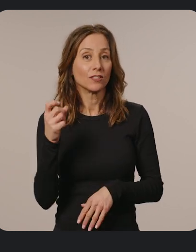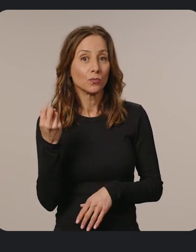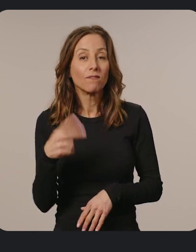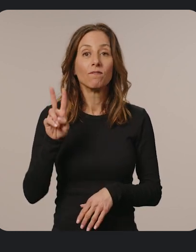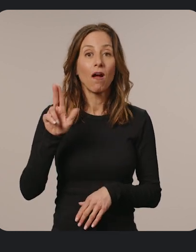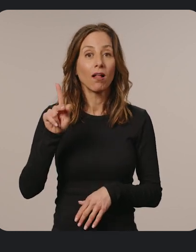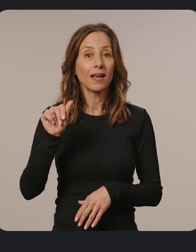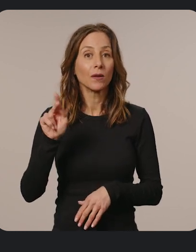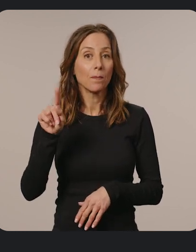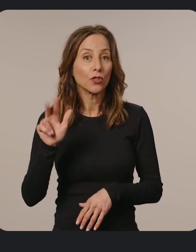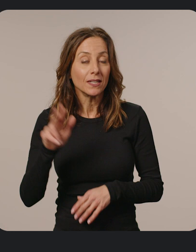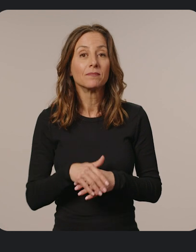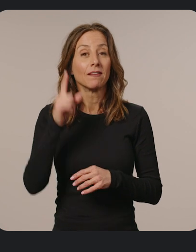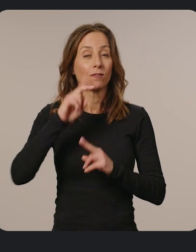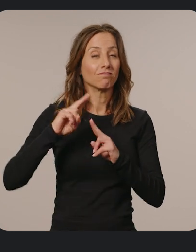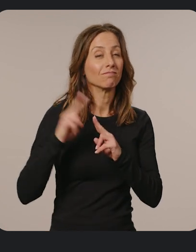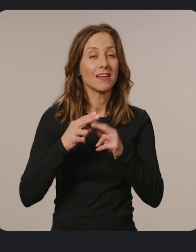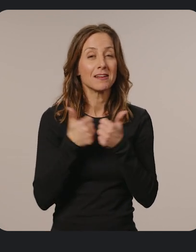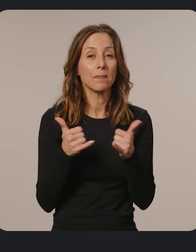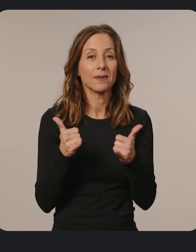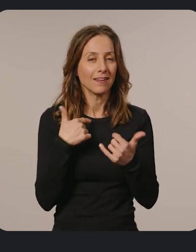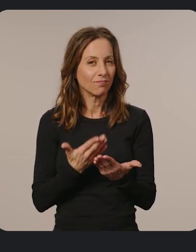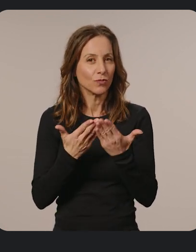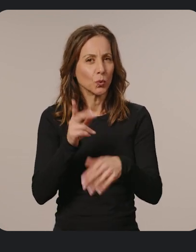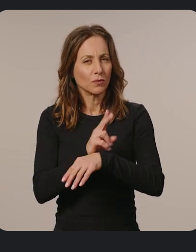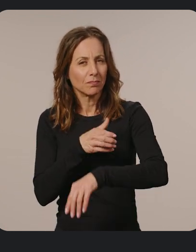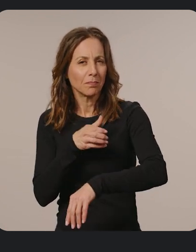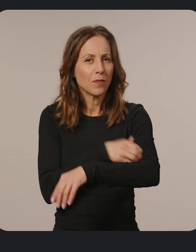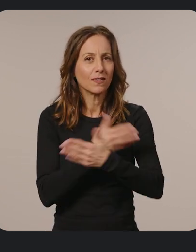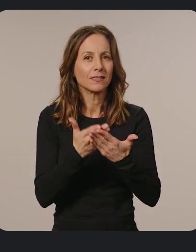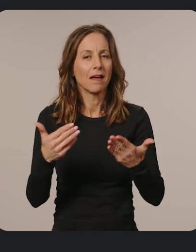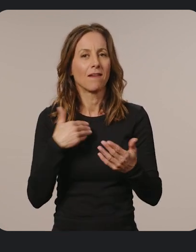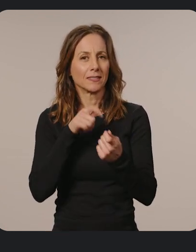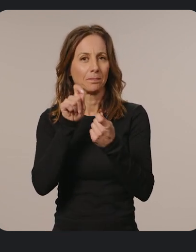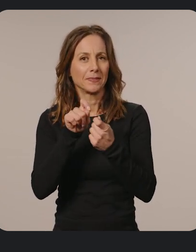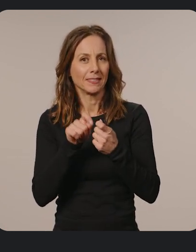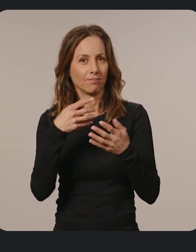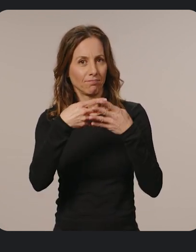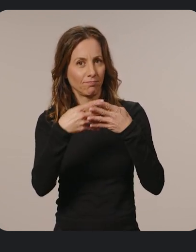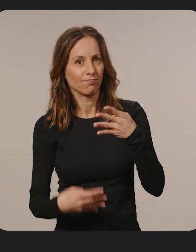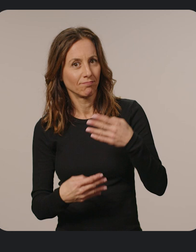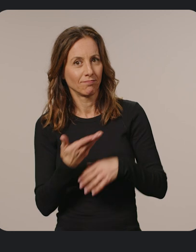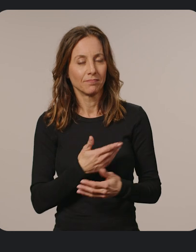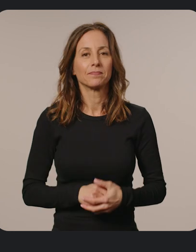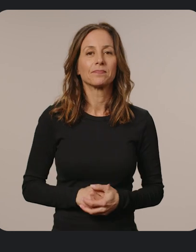Vulkan 1.3. For optimum gameplay, we recommend using a powerful device that has the specs listed on the screen.